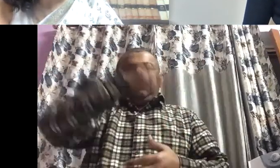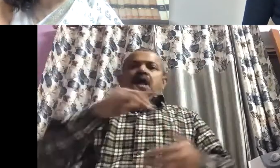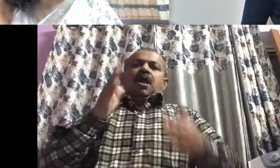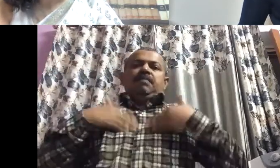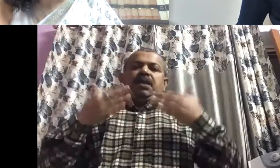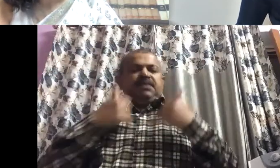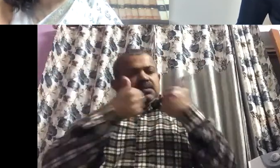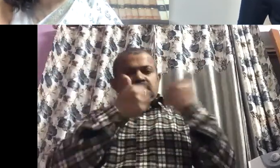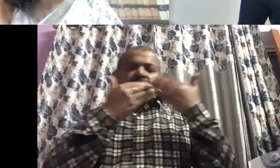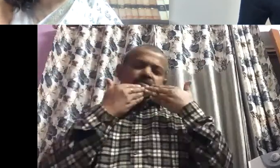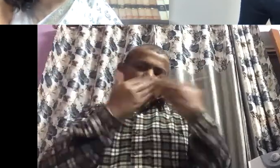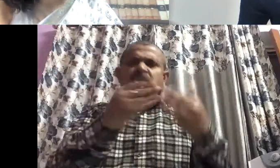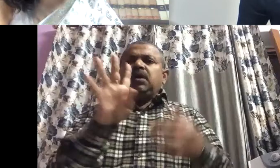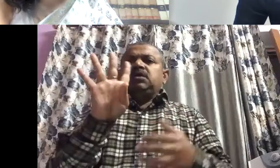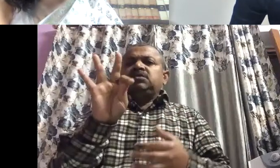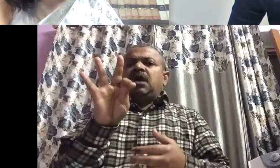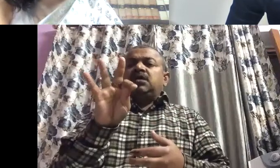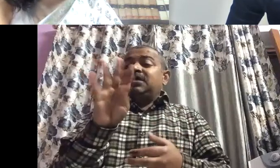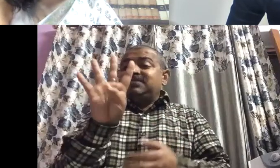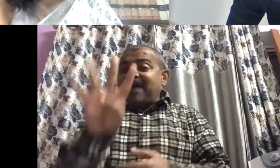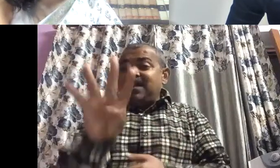were going for this.